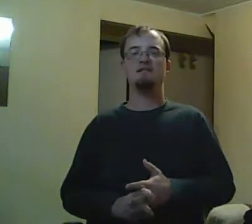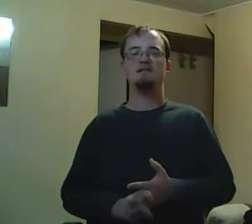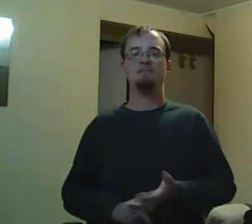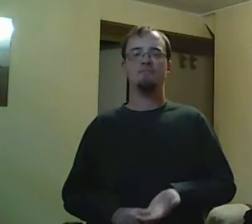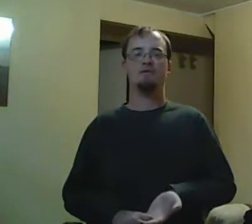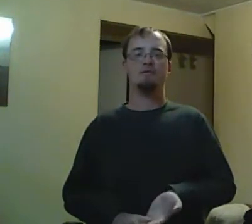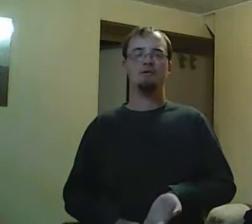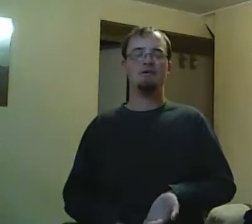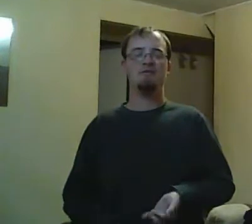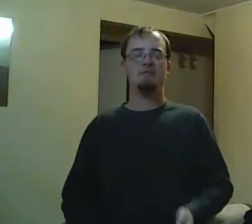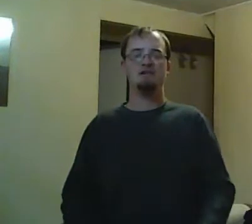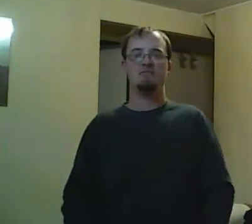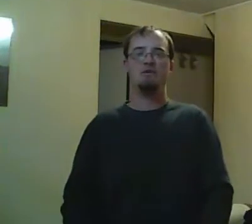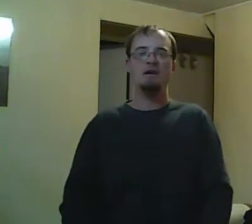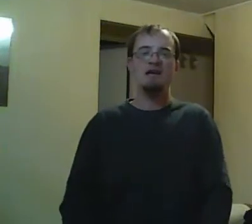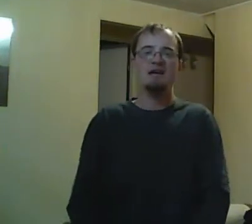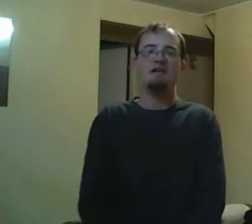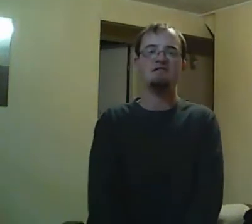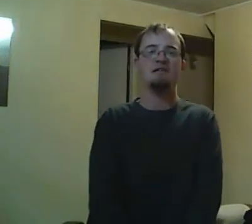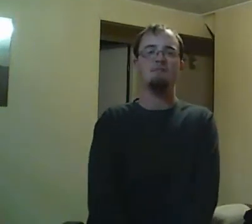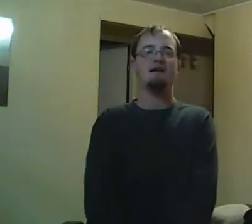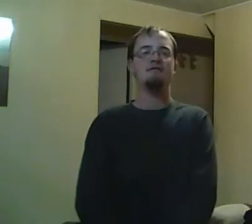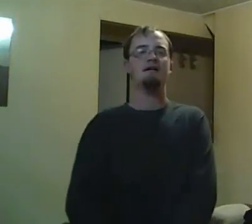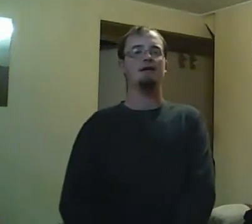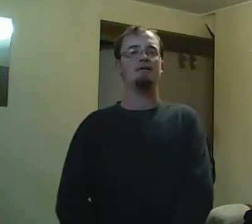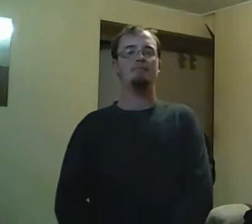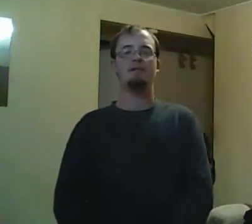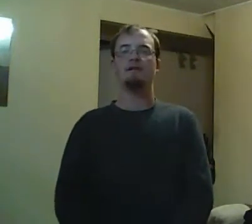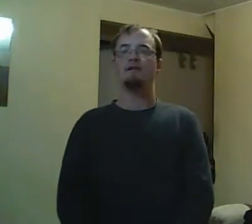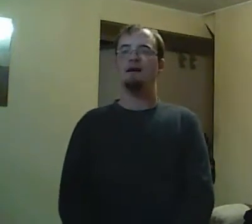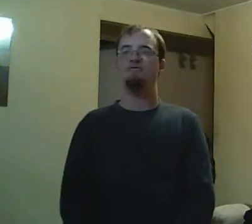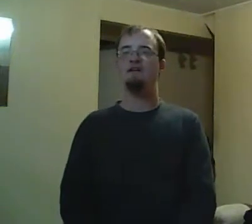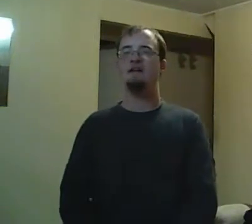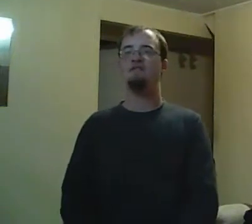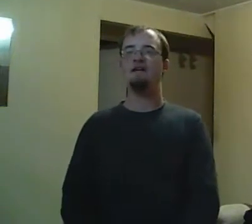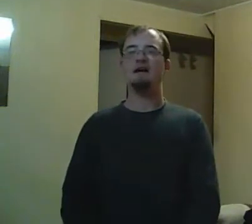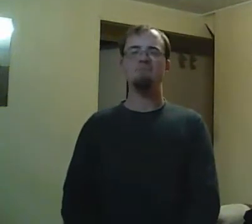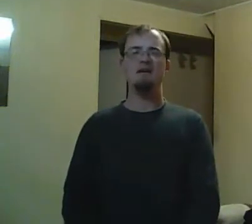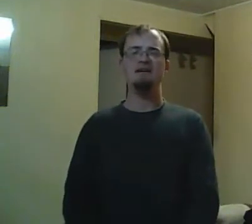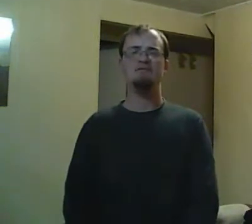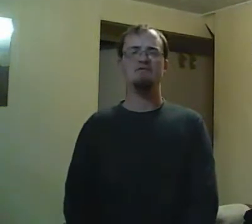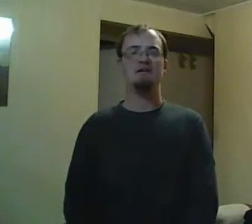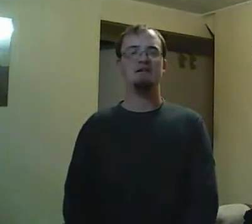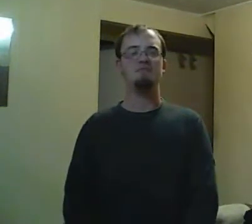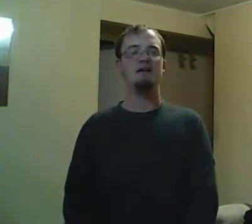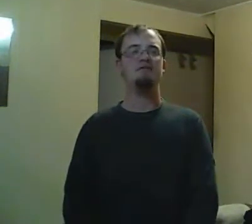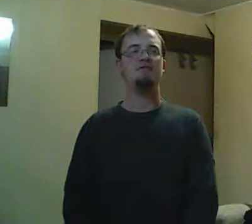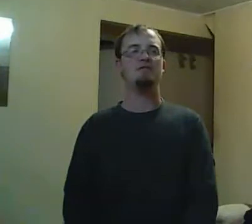Yes. Rick deserved to have a little bit of revenge. But, not a whole lot of revenge.